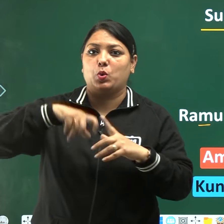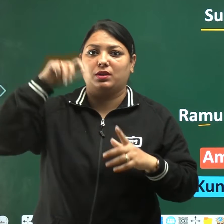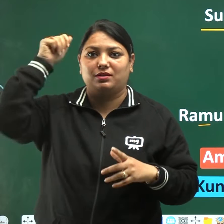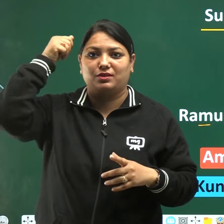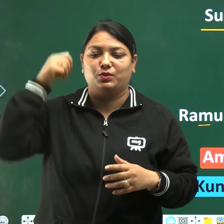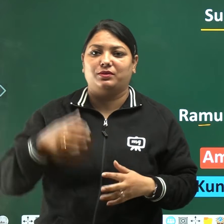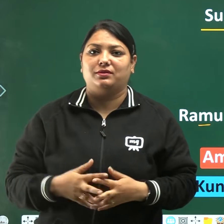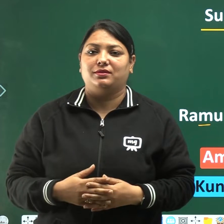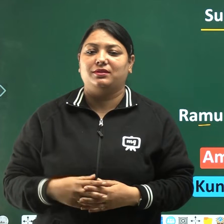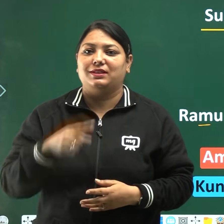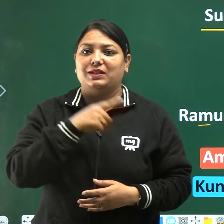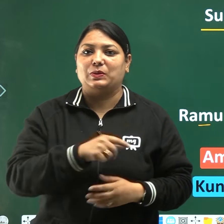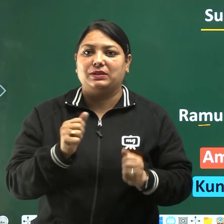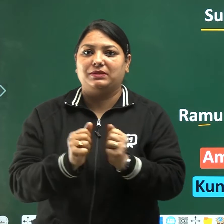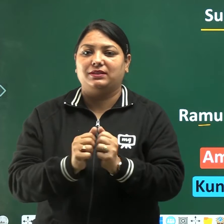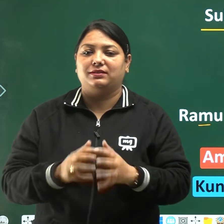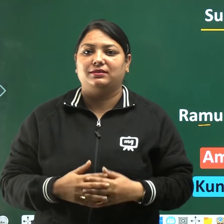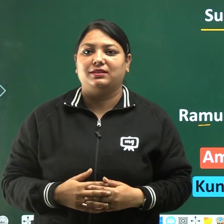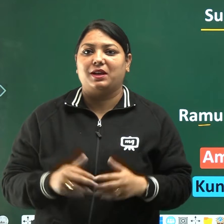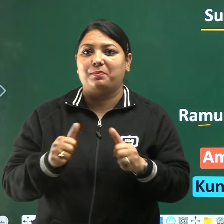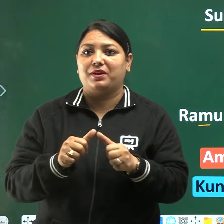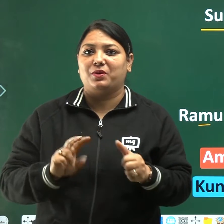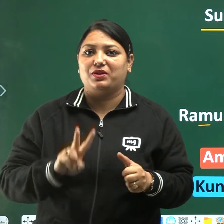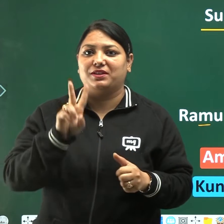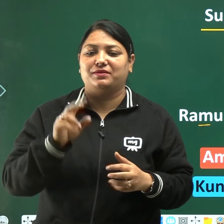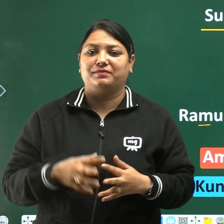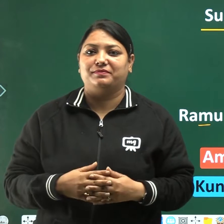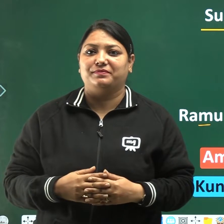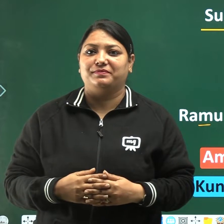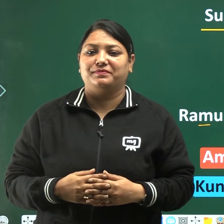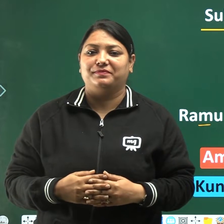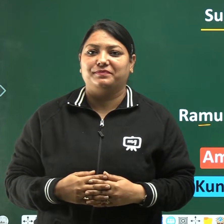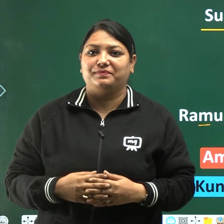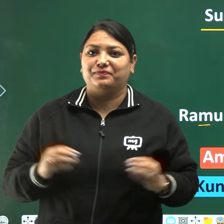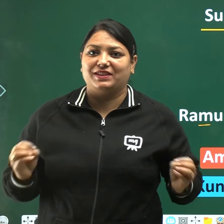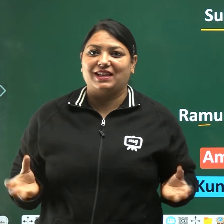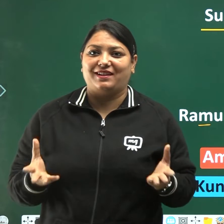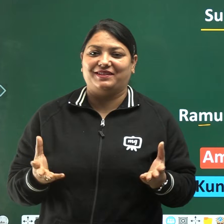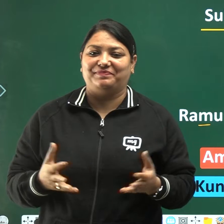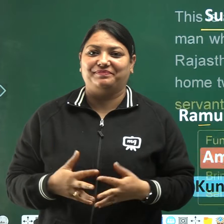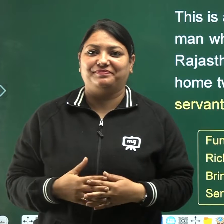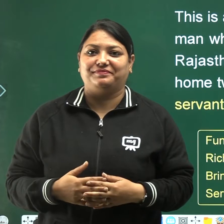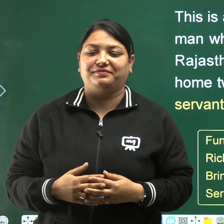Chaturvedi and with me Ambika Vishnu, so let us start